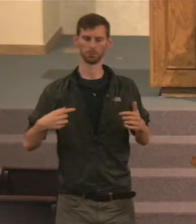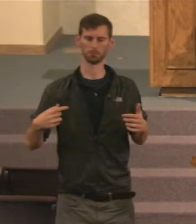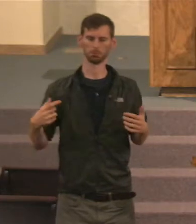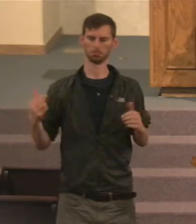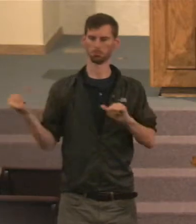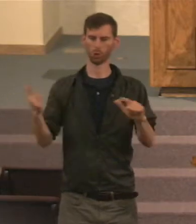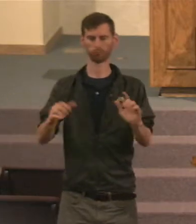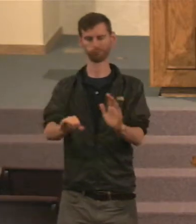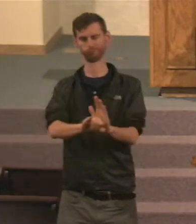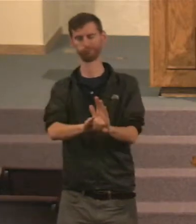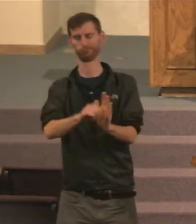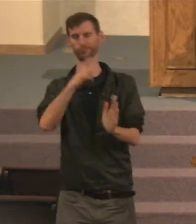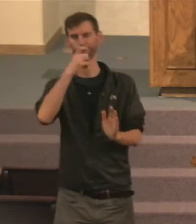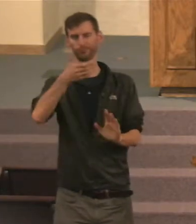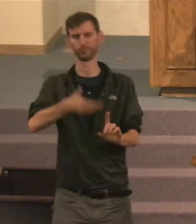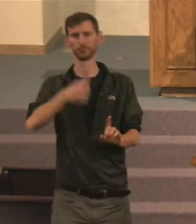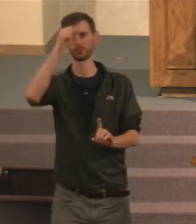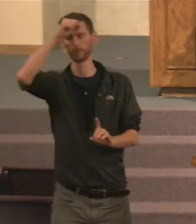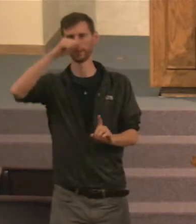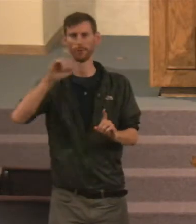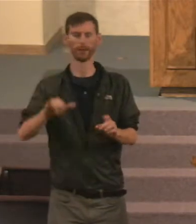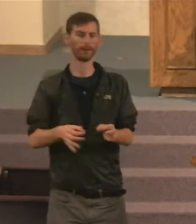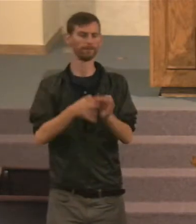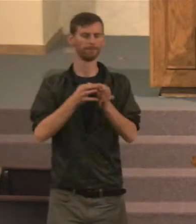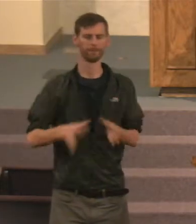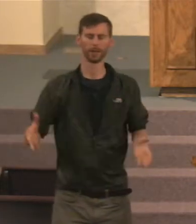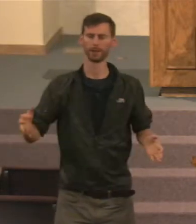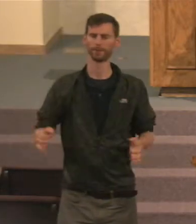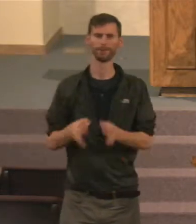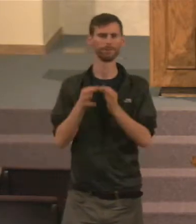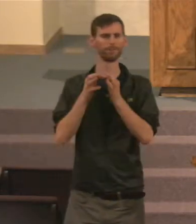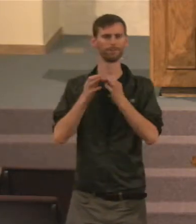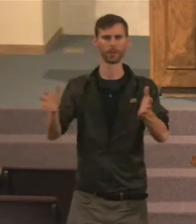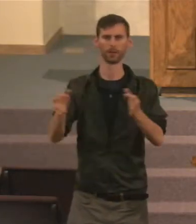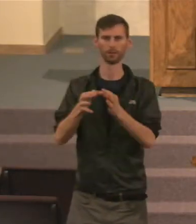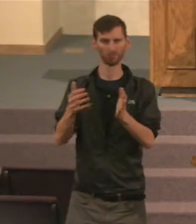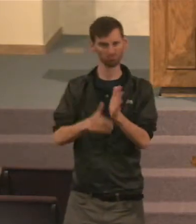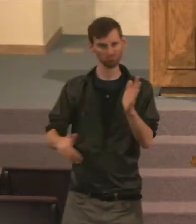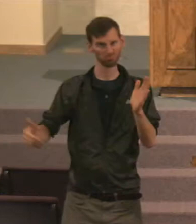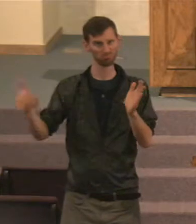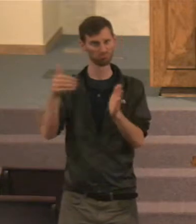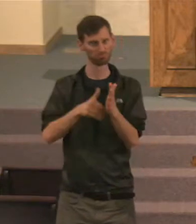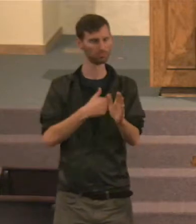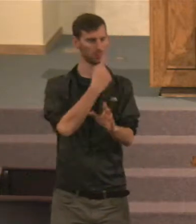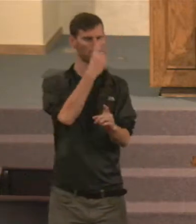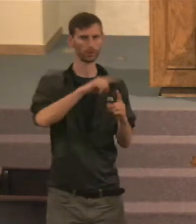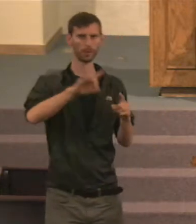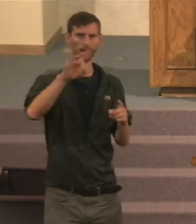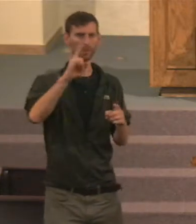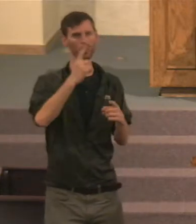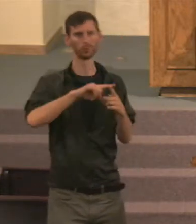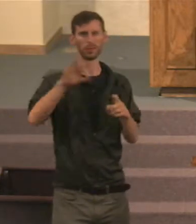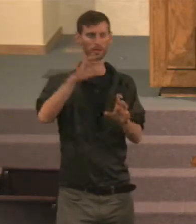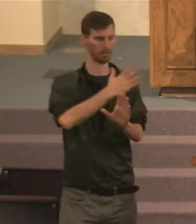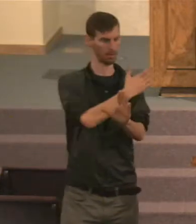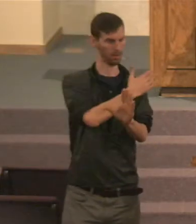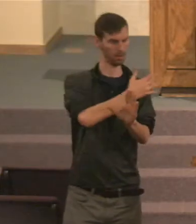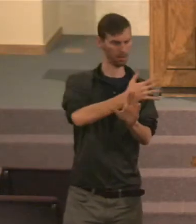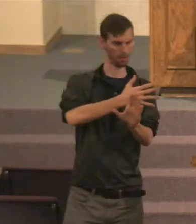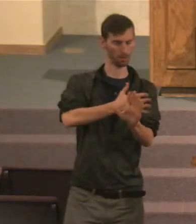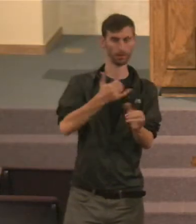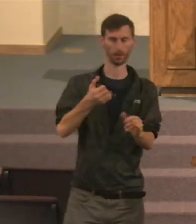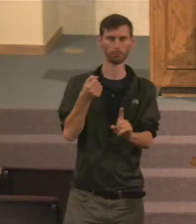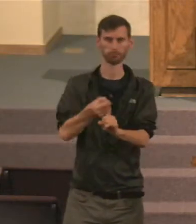Solomon. That's what he said, Over and over again, In the first part of this book. He's emphasized it, So he's saying it again. But also I think, For that,